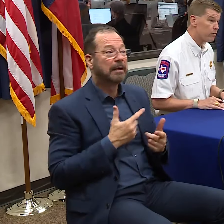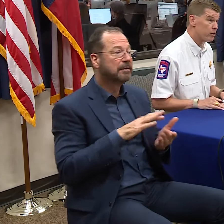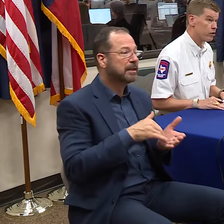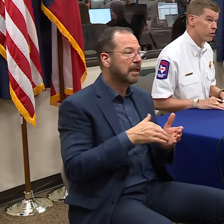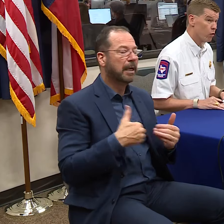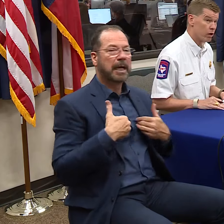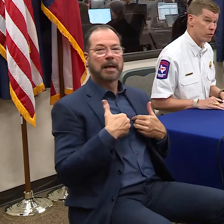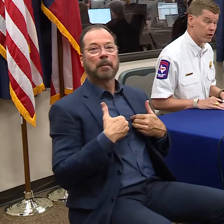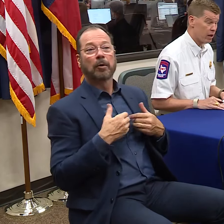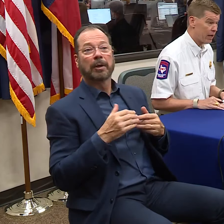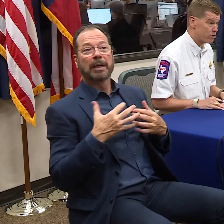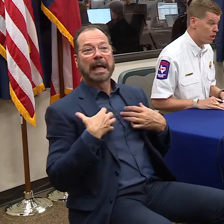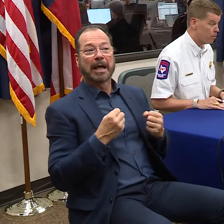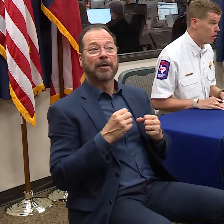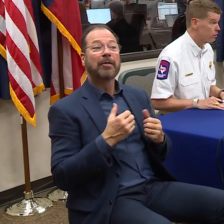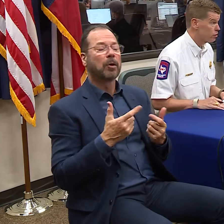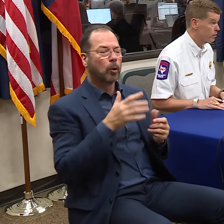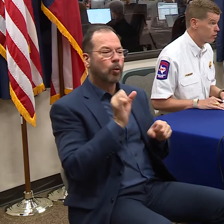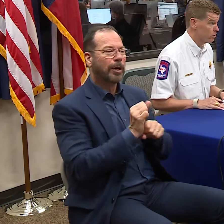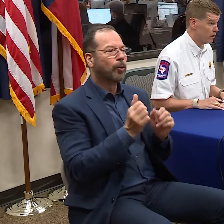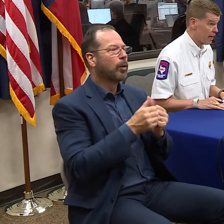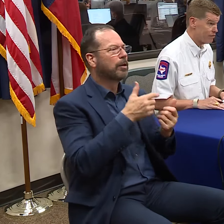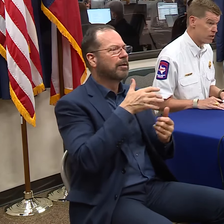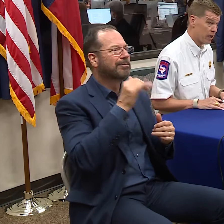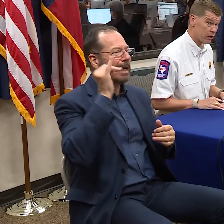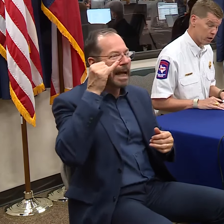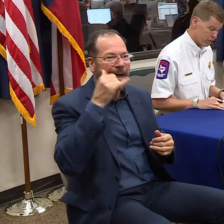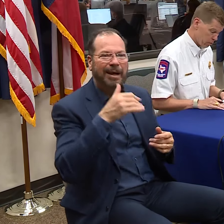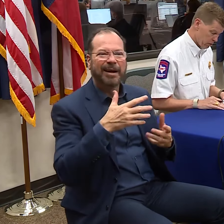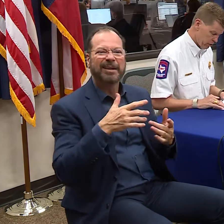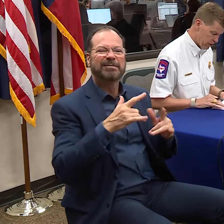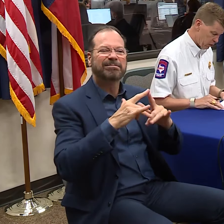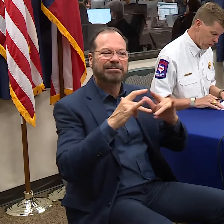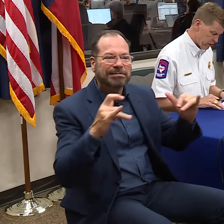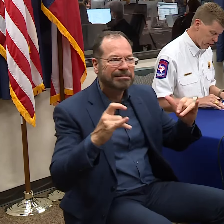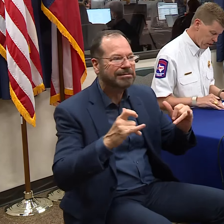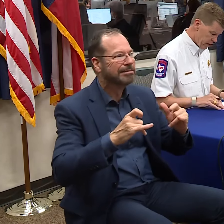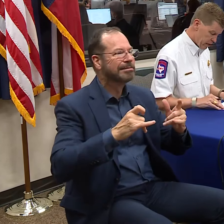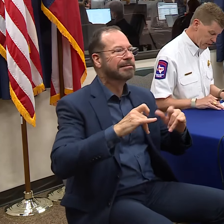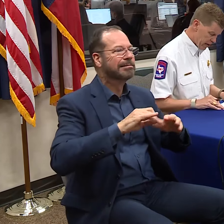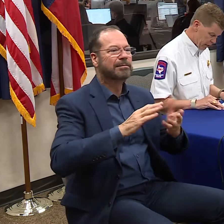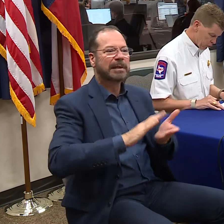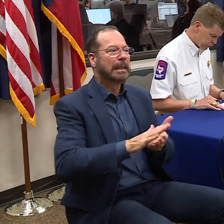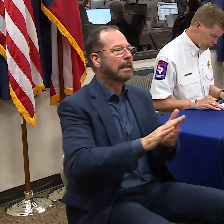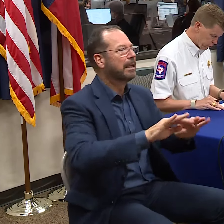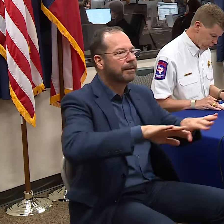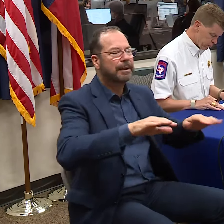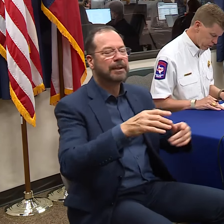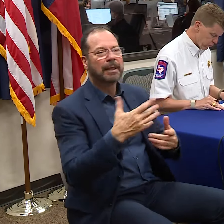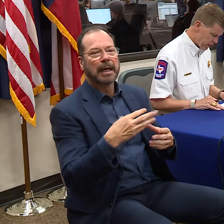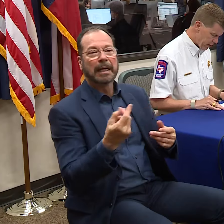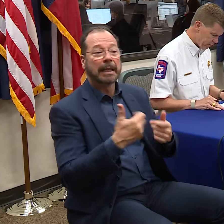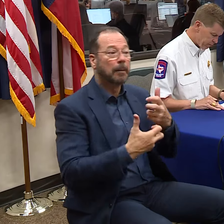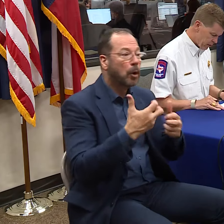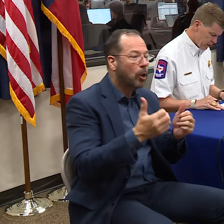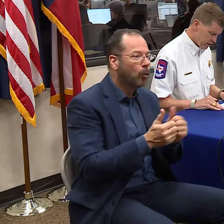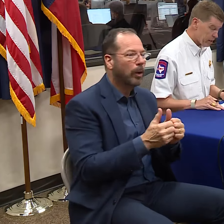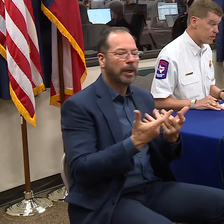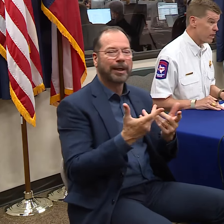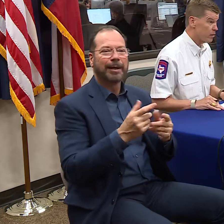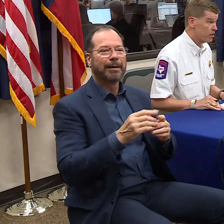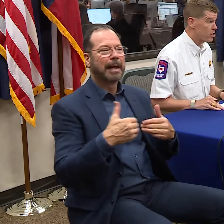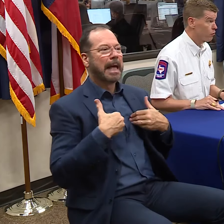Animal Health Commission are working with our livestock partners to make sure that livestock and all of their equipment are out of the way and any animal shelter issues that we have.